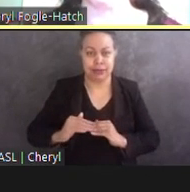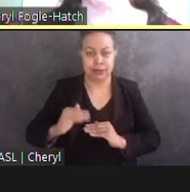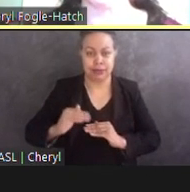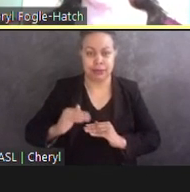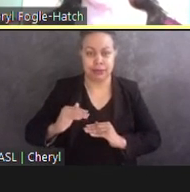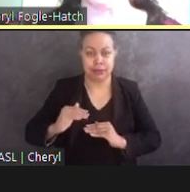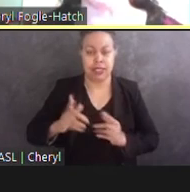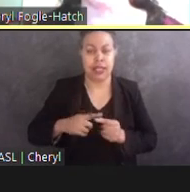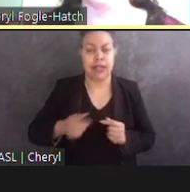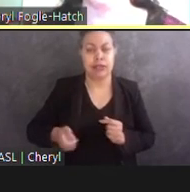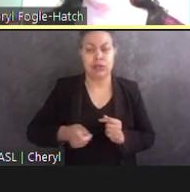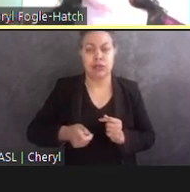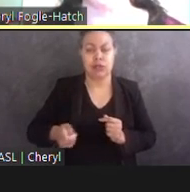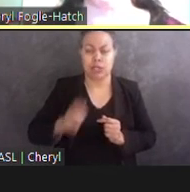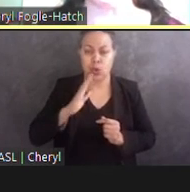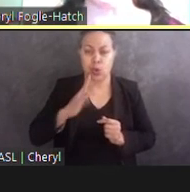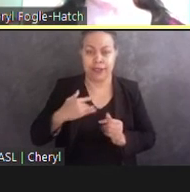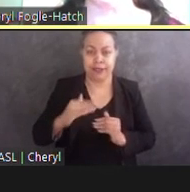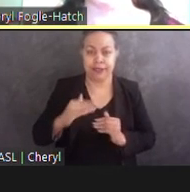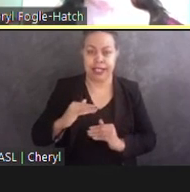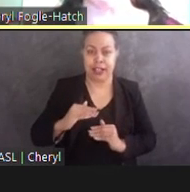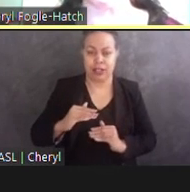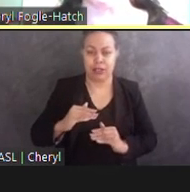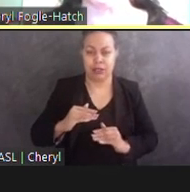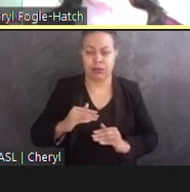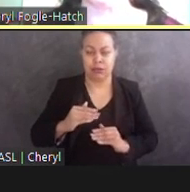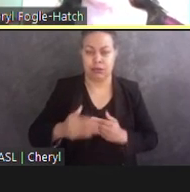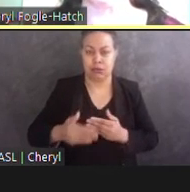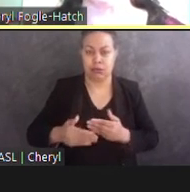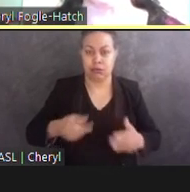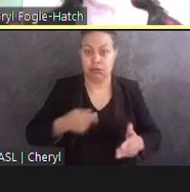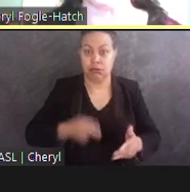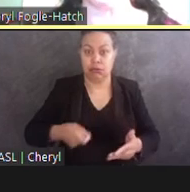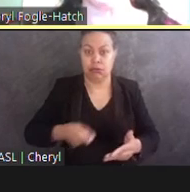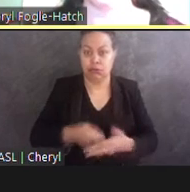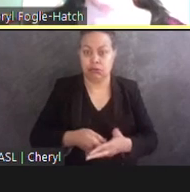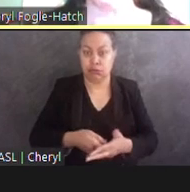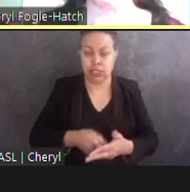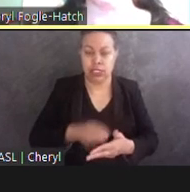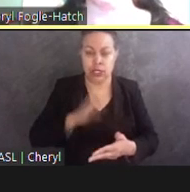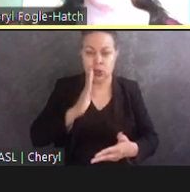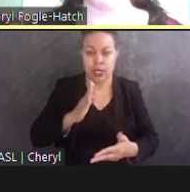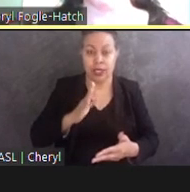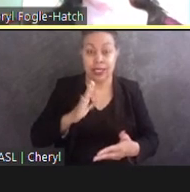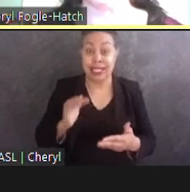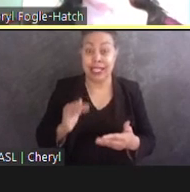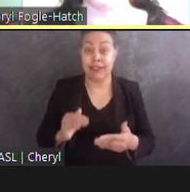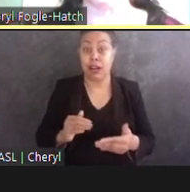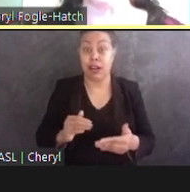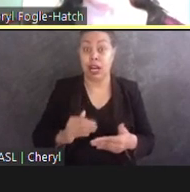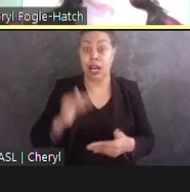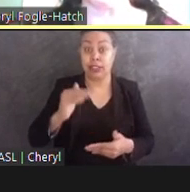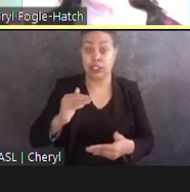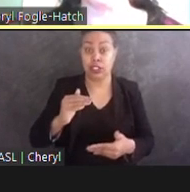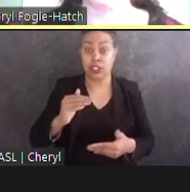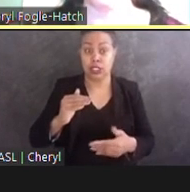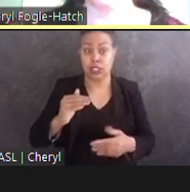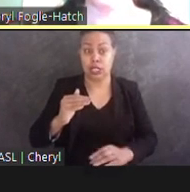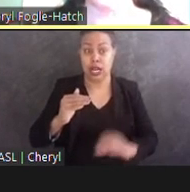white cane. If objects are greater than 27 inches in height, a person's cane will go under the objects and the